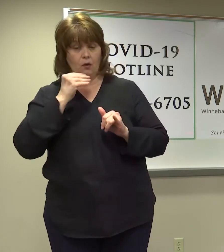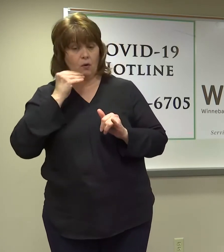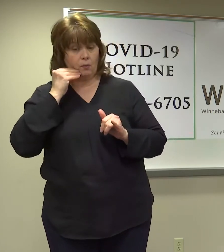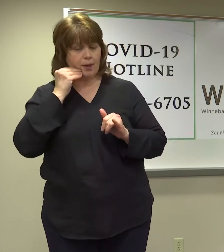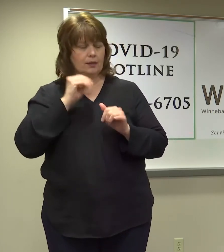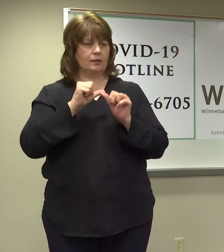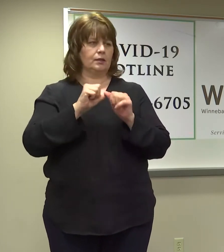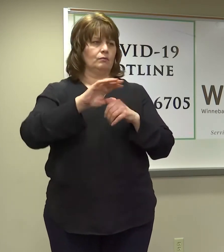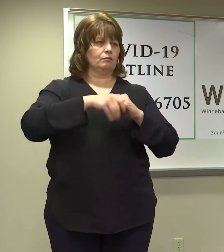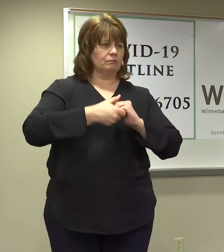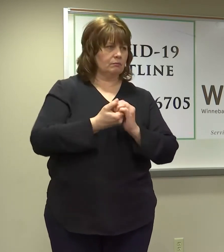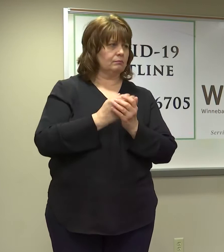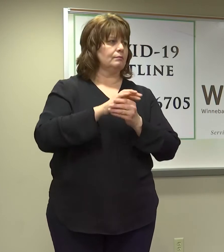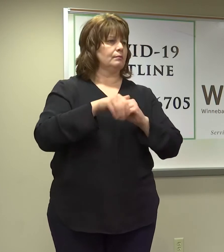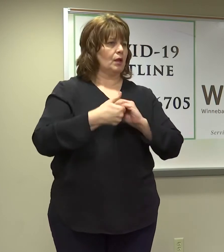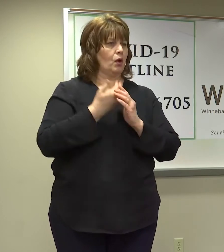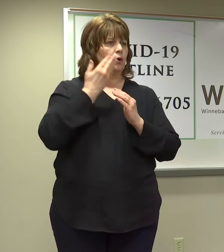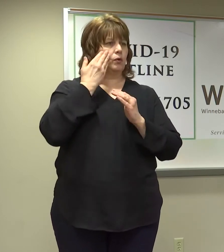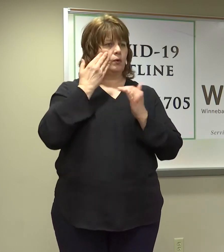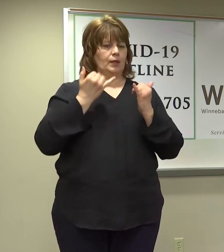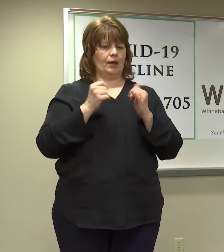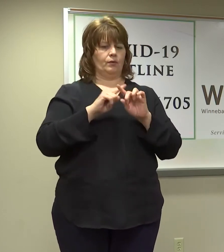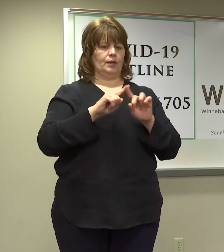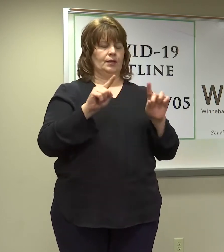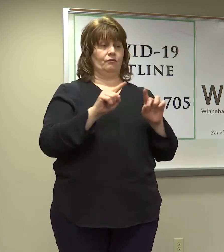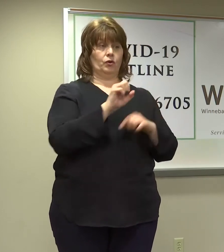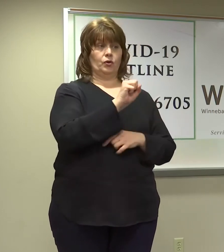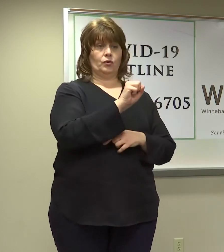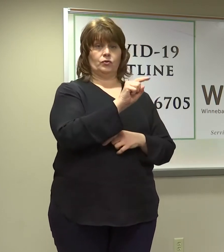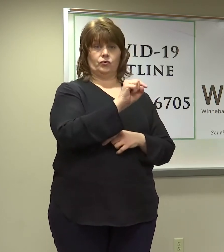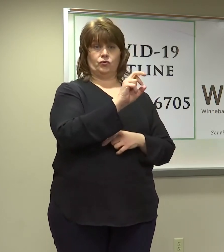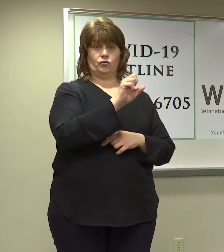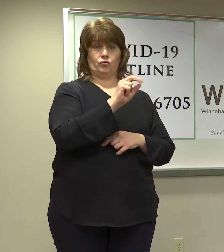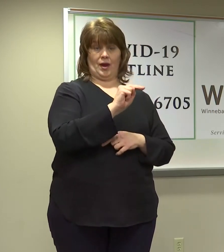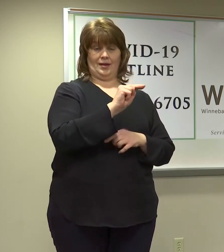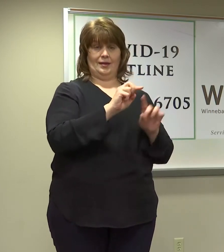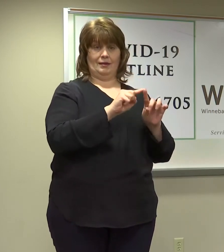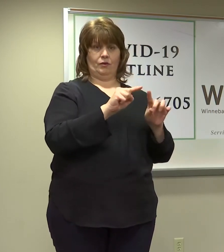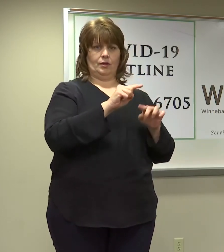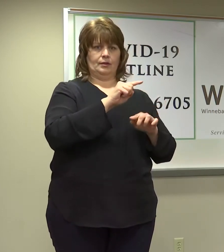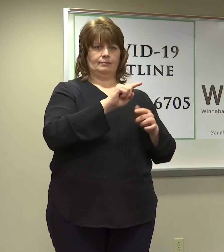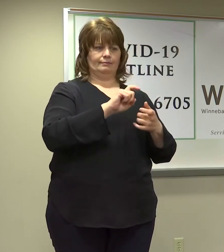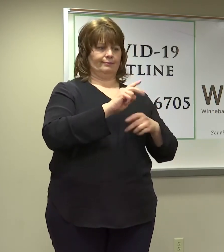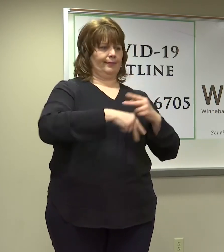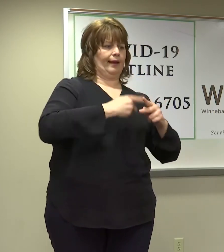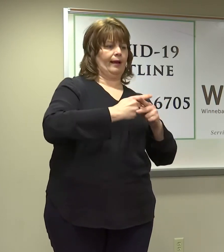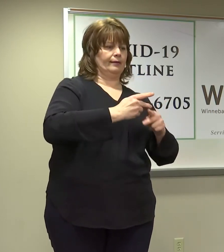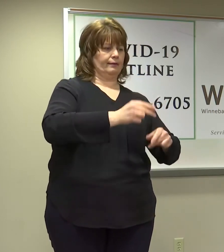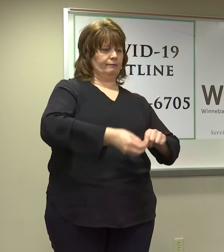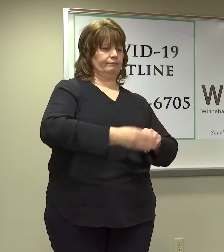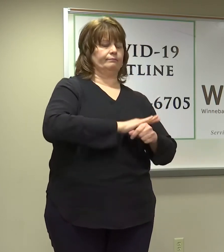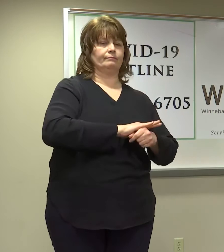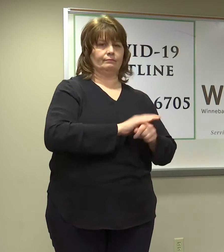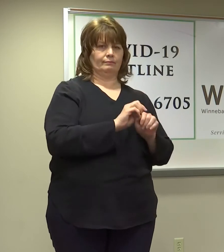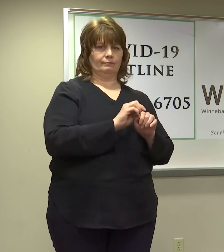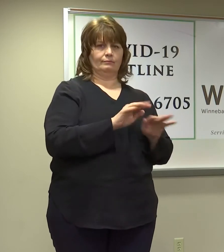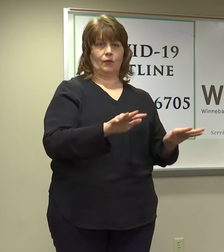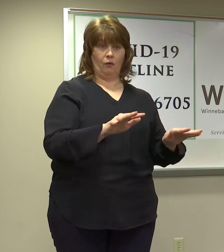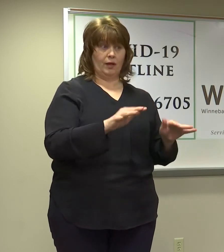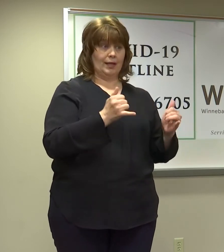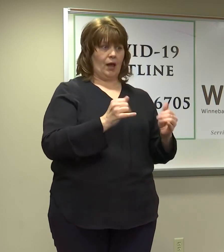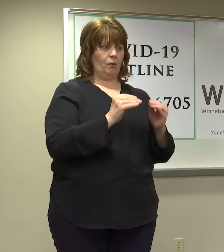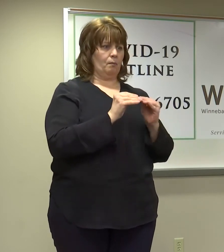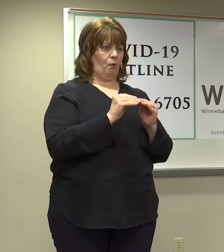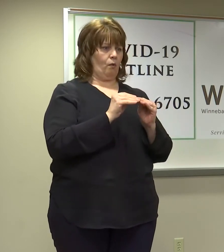Because we now have a different strain, not in Illinois yet, but throughout other areas of the country, of this much more virulent strain that is